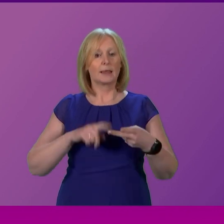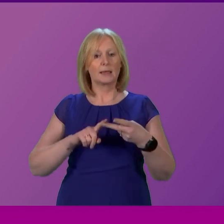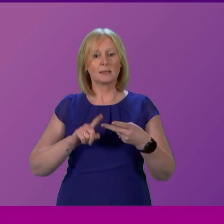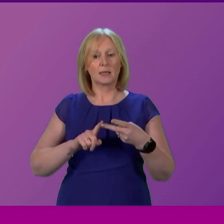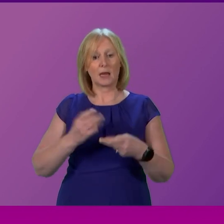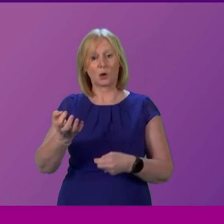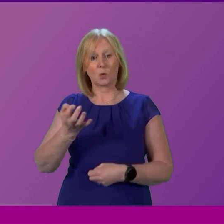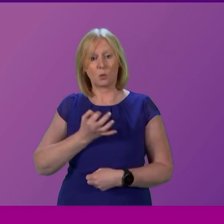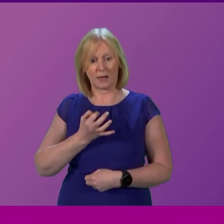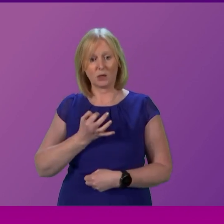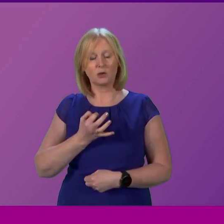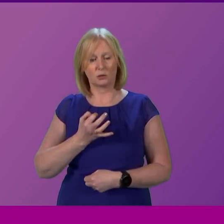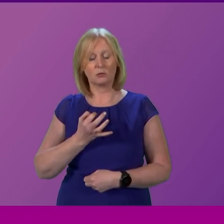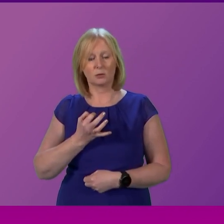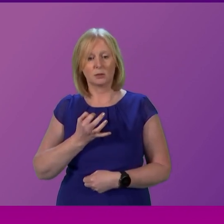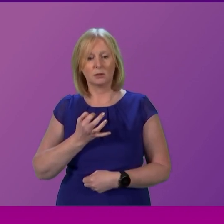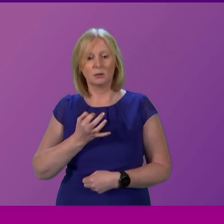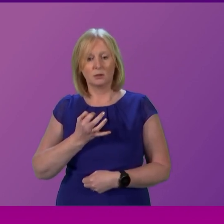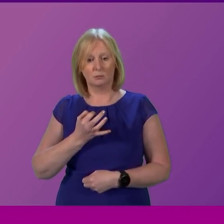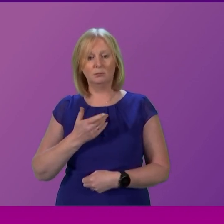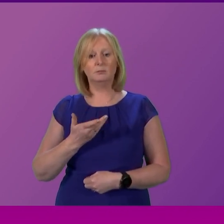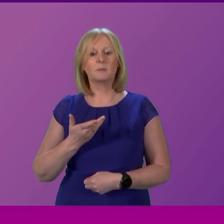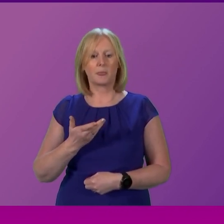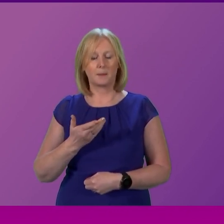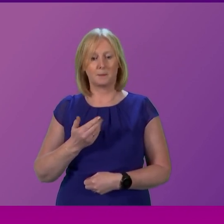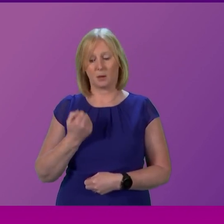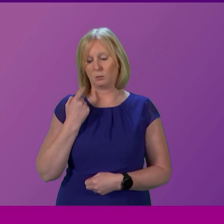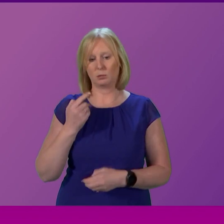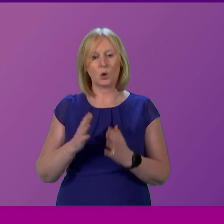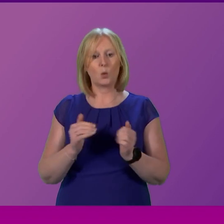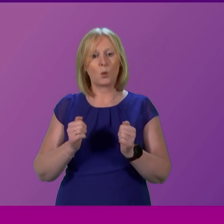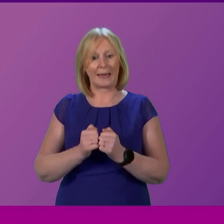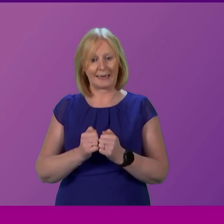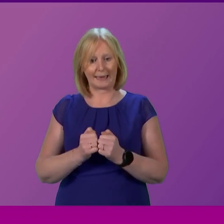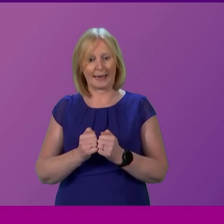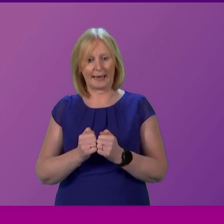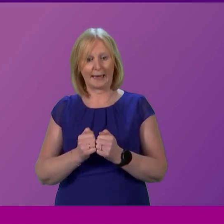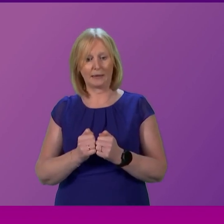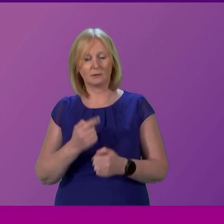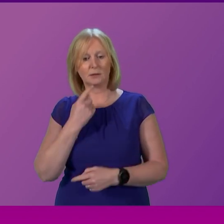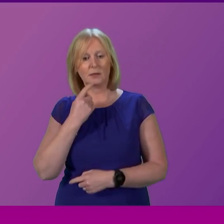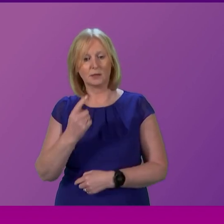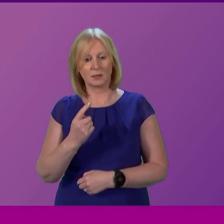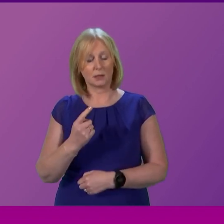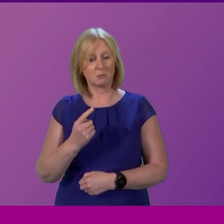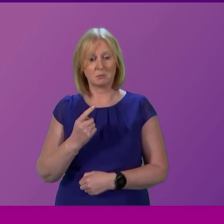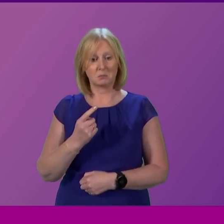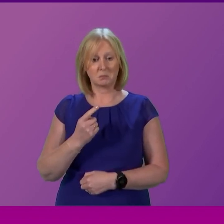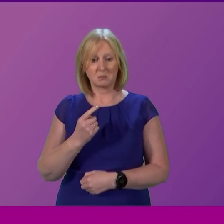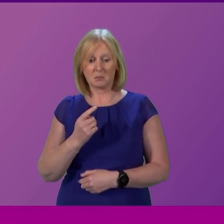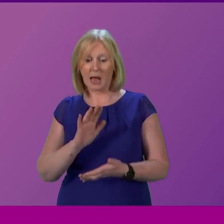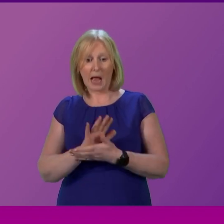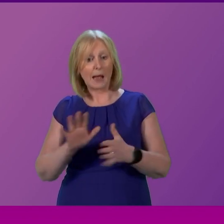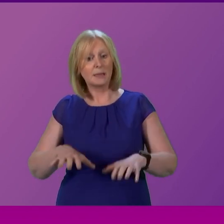that Monica Lennon asks I gave an indication over the weekend doing some media interviews that I'm open to the idea of a national